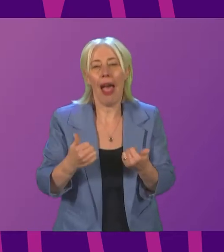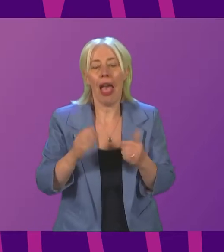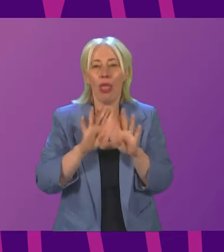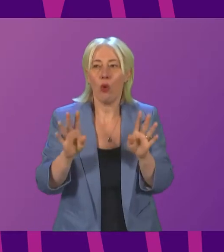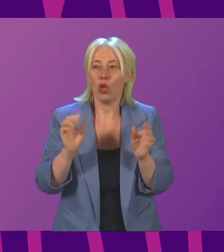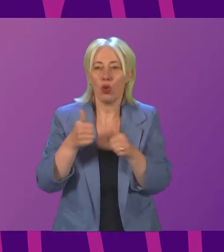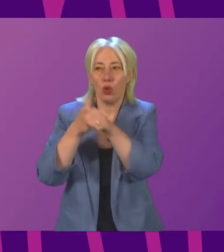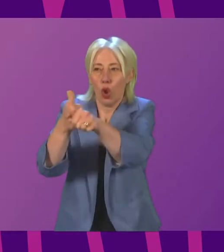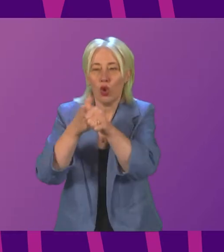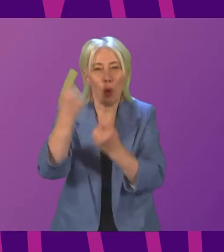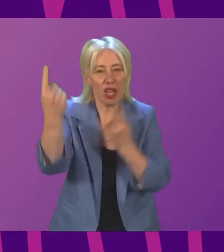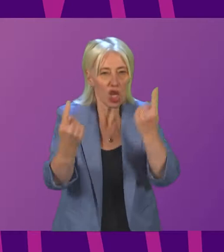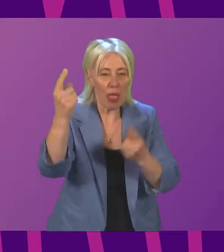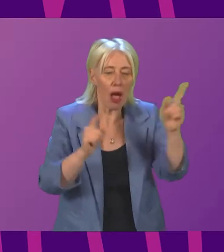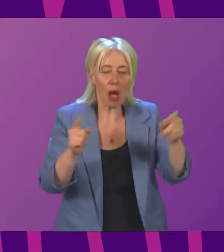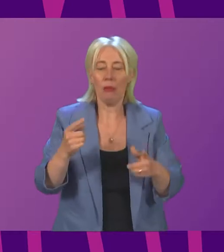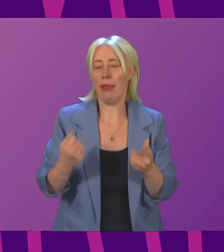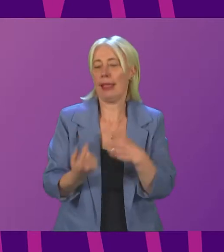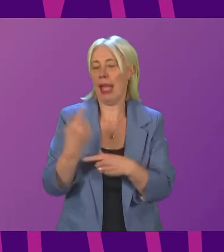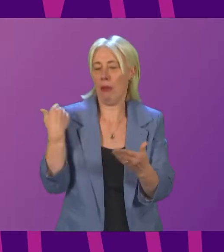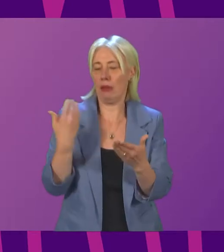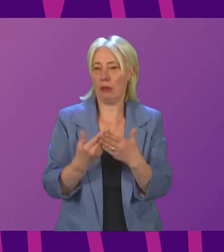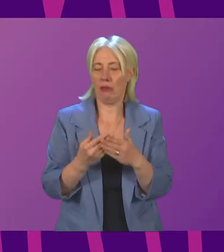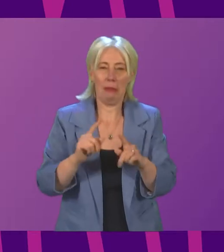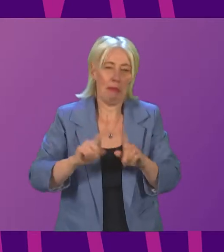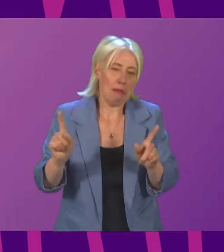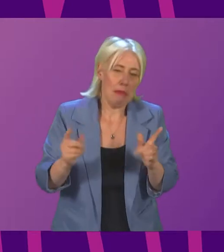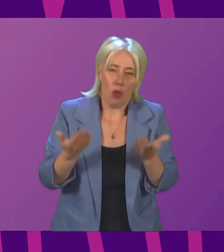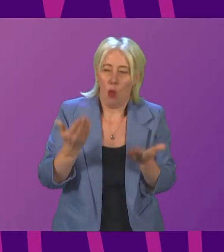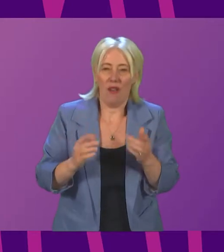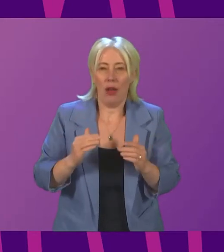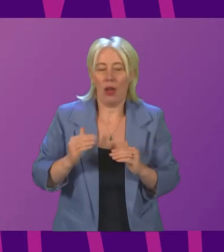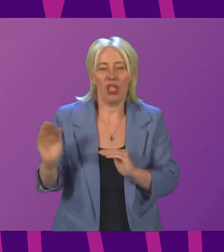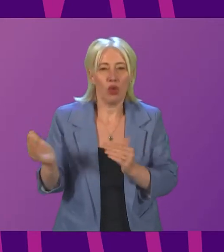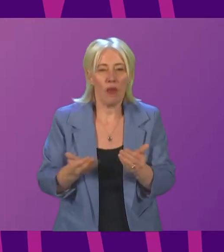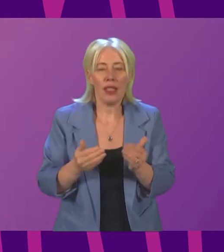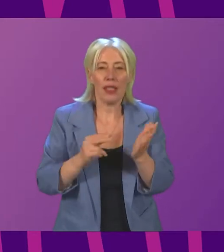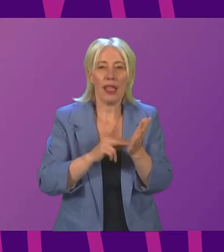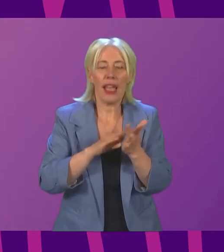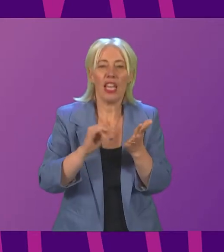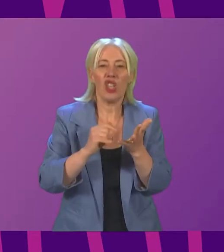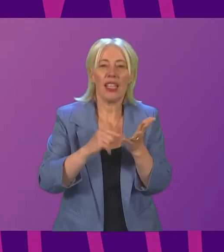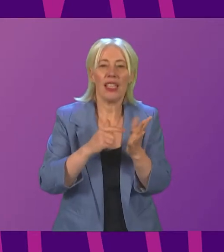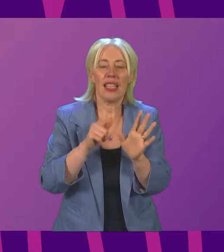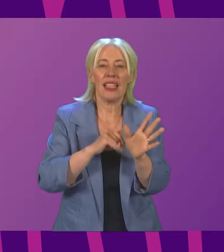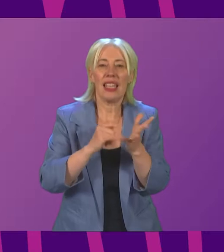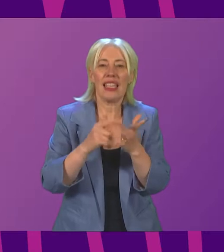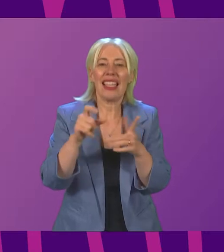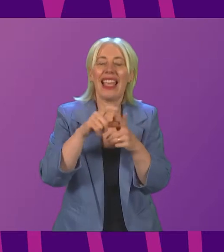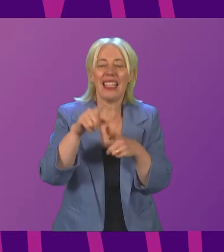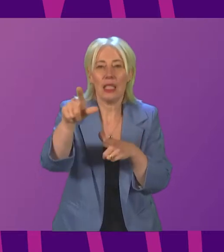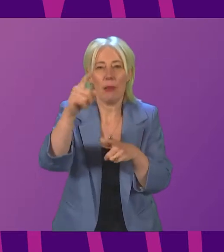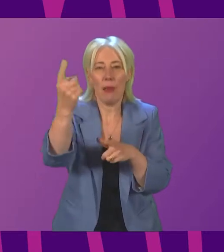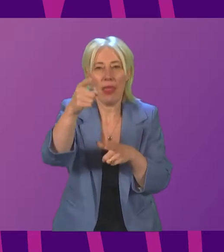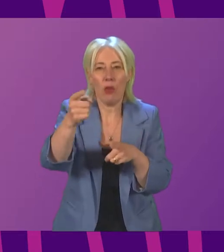for mutual aid. know a number of health boards have done that, depending on the different services. I was talking to NHS Tayside yesterday, who I understand are speaking to other health